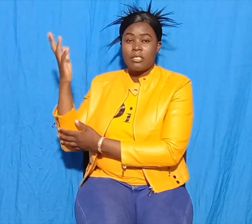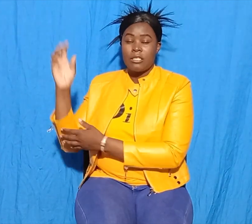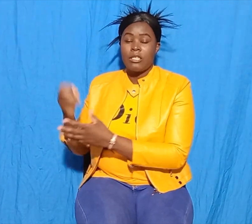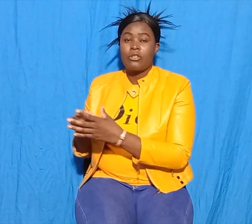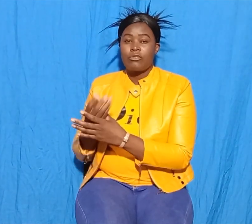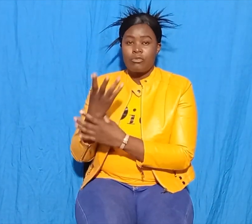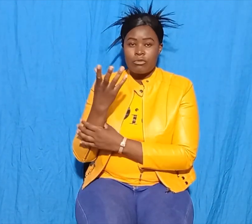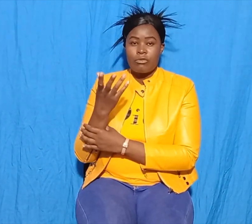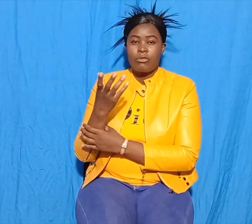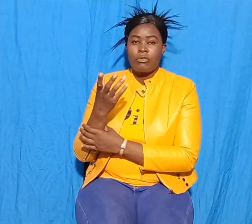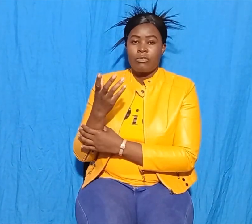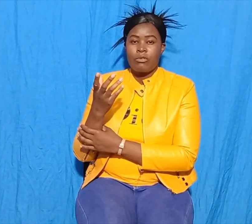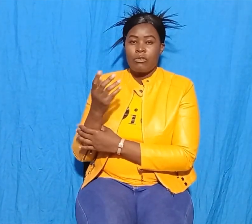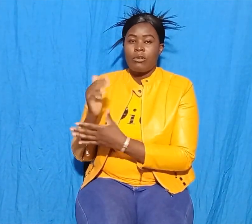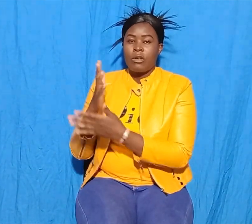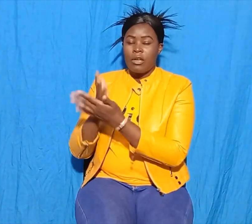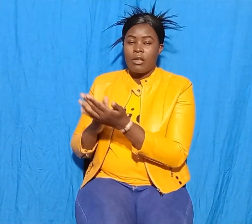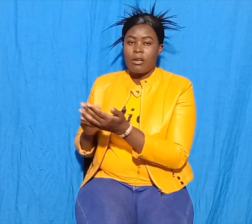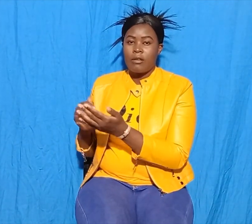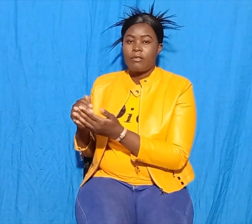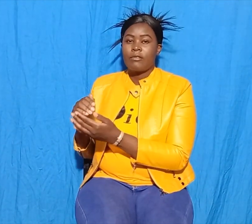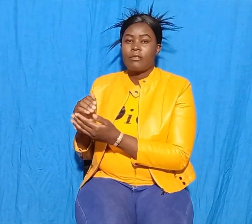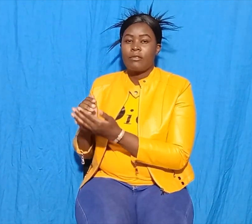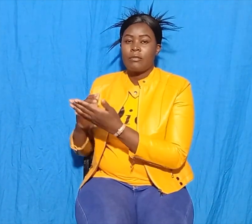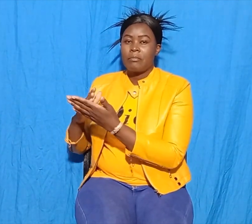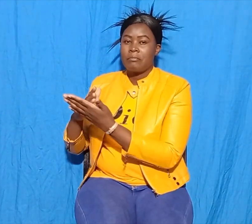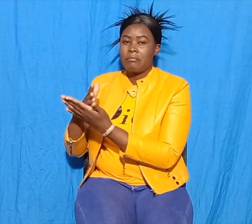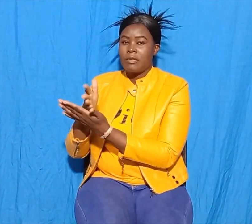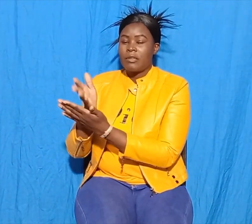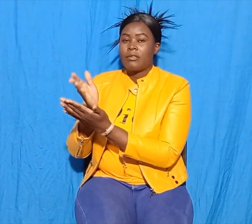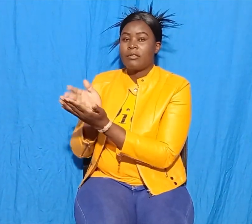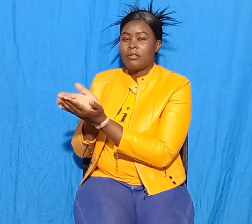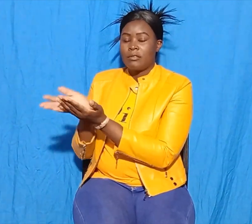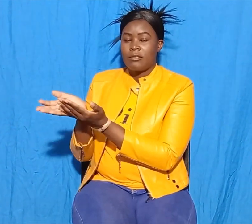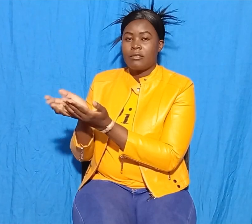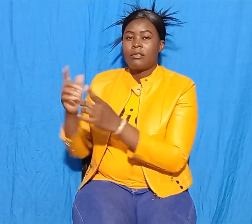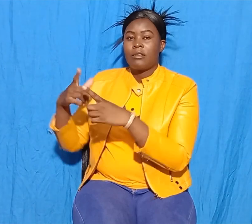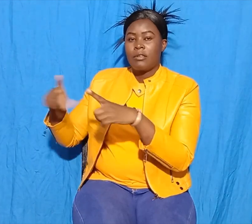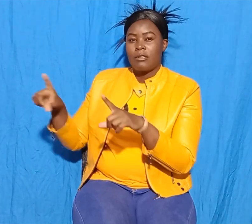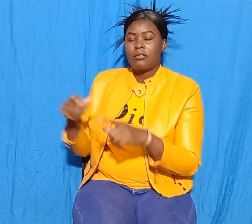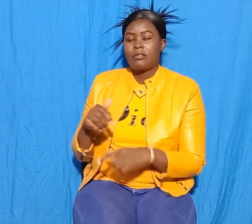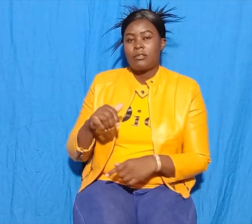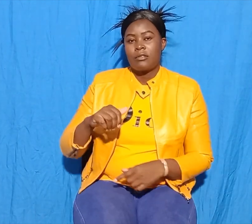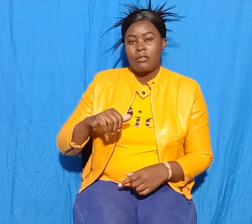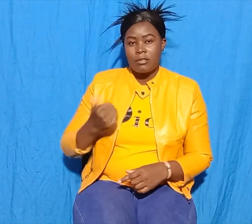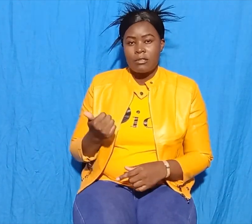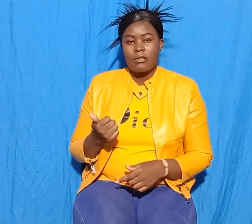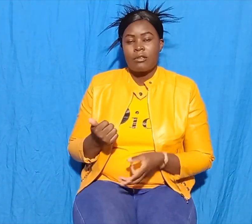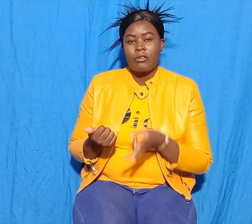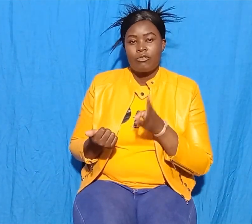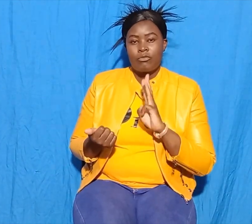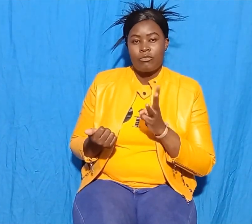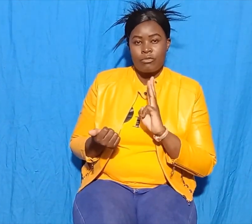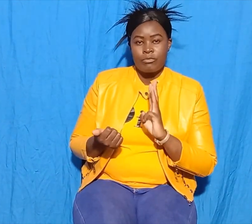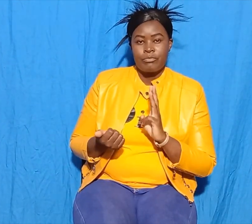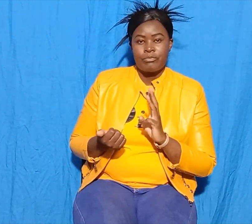over the water. A little monkey lived on the tree. He played in the branches